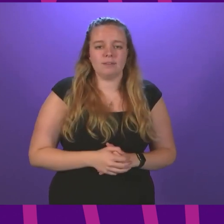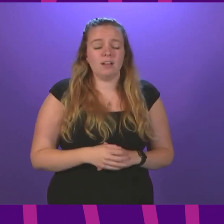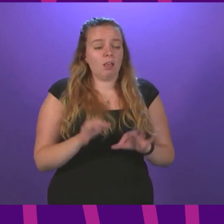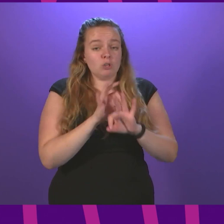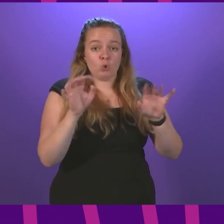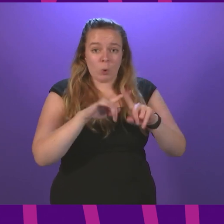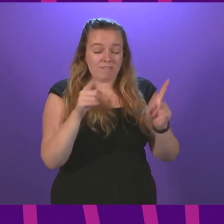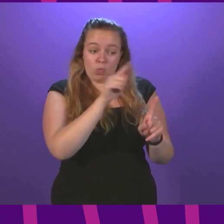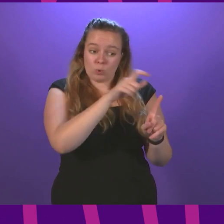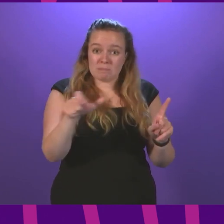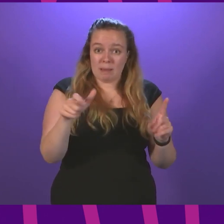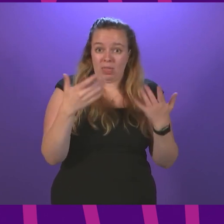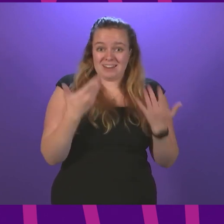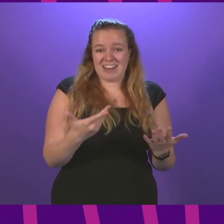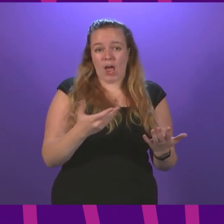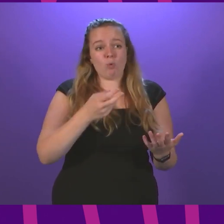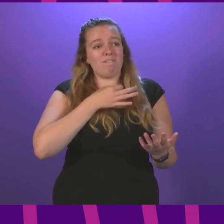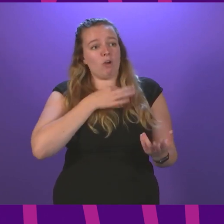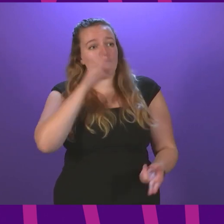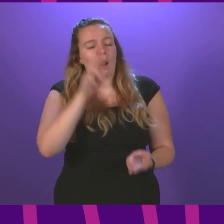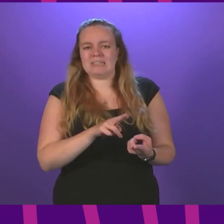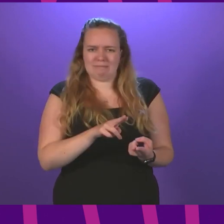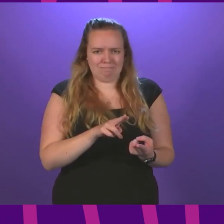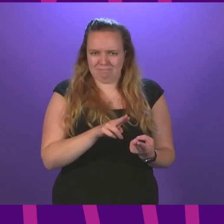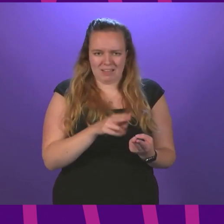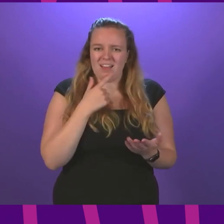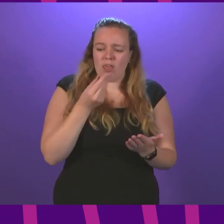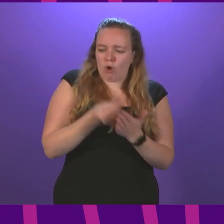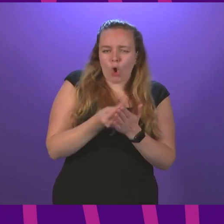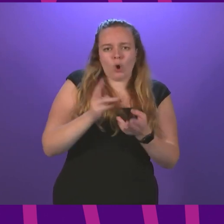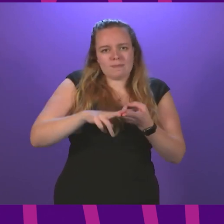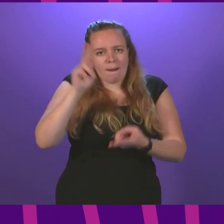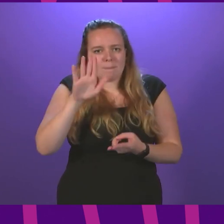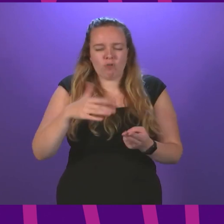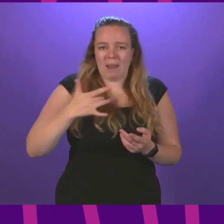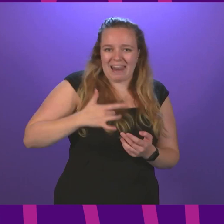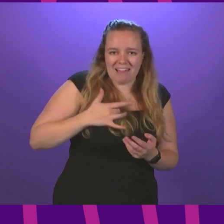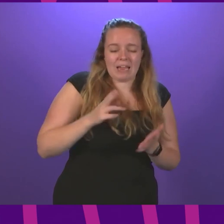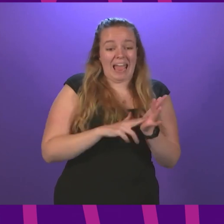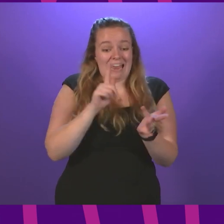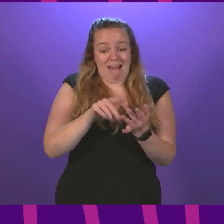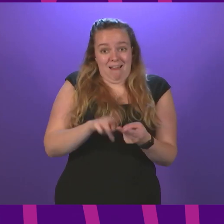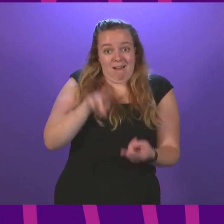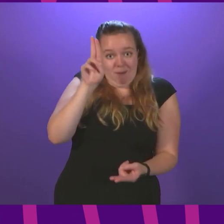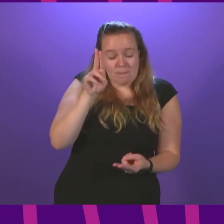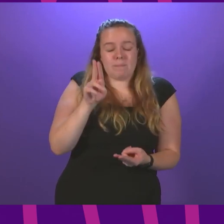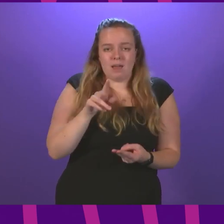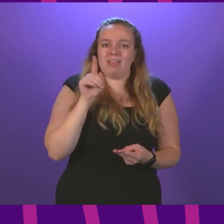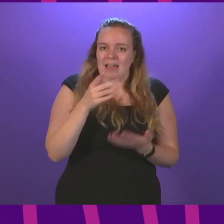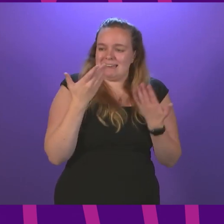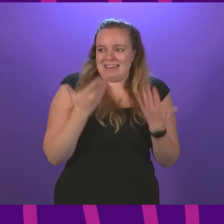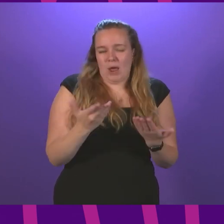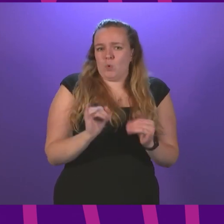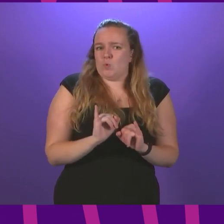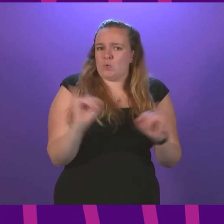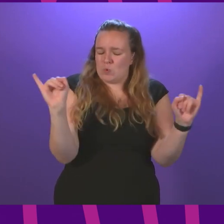difference. Those people are no less vulnerable now and if anything with rising costs of living and a national insurance hike on the way they are in an even more